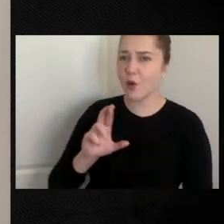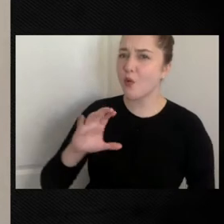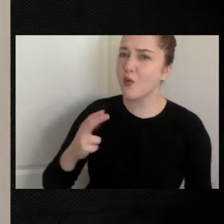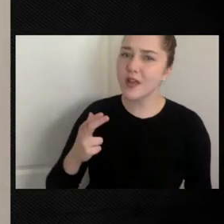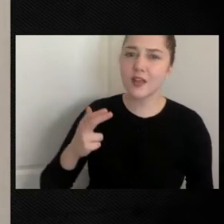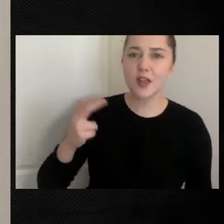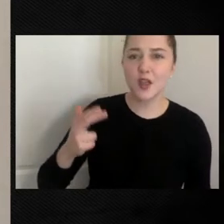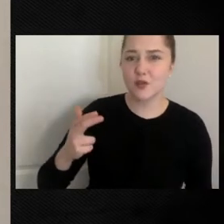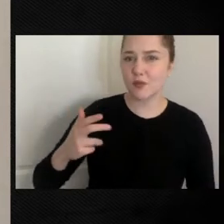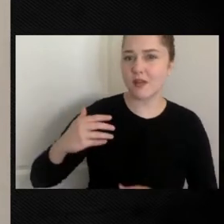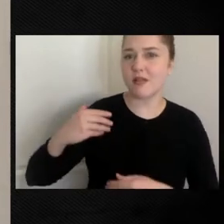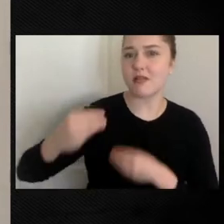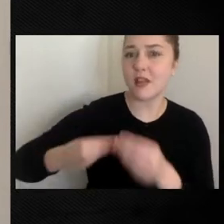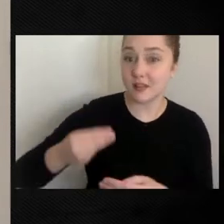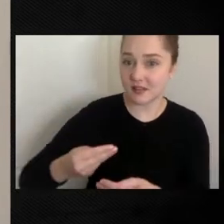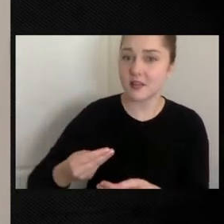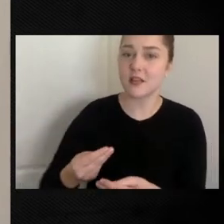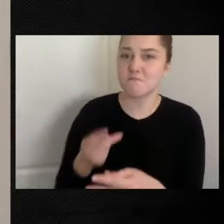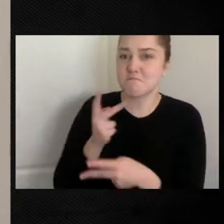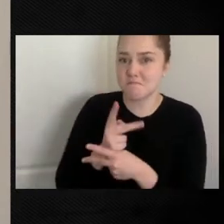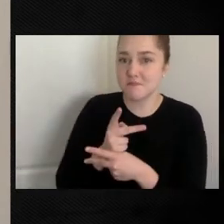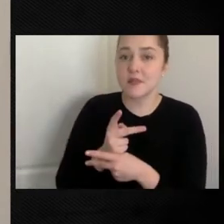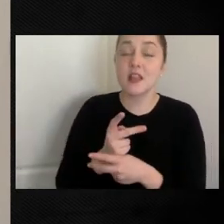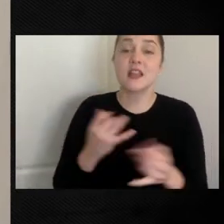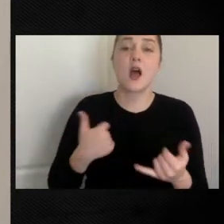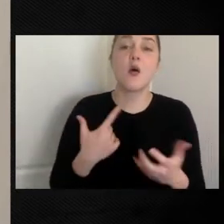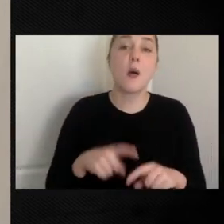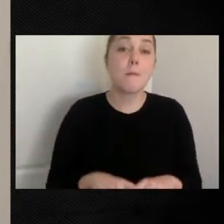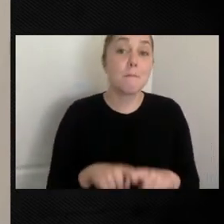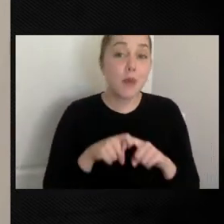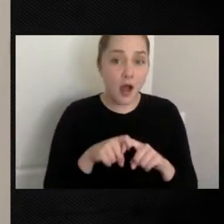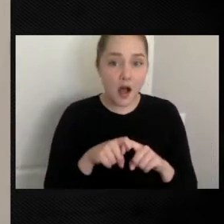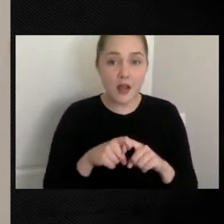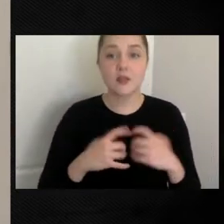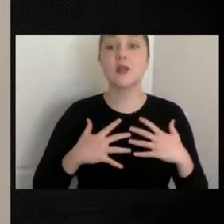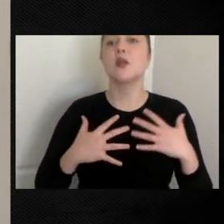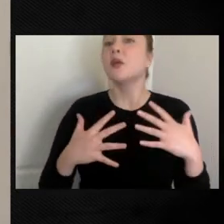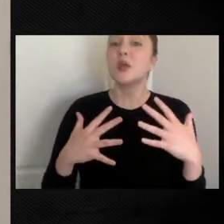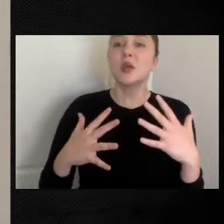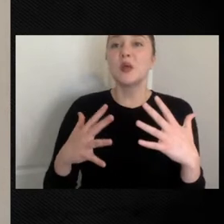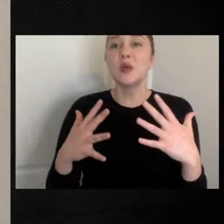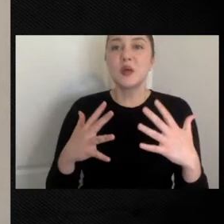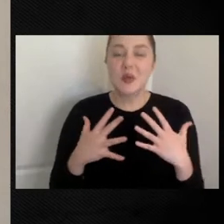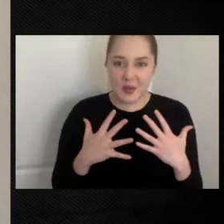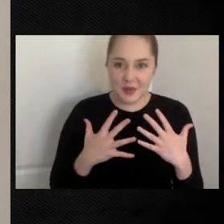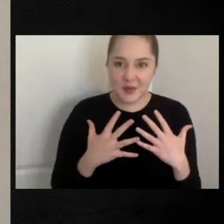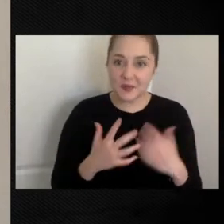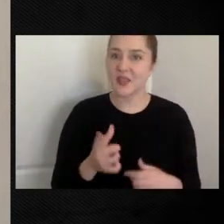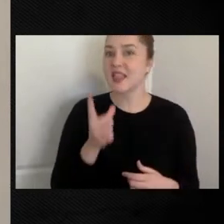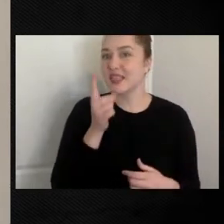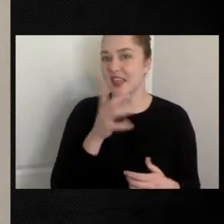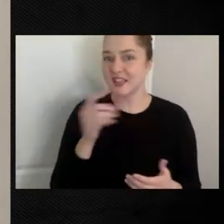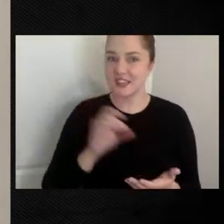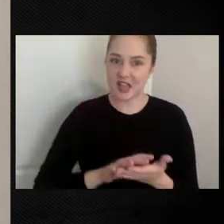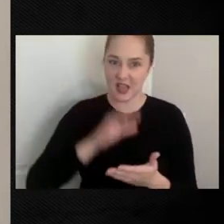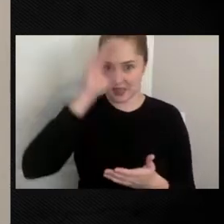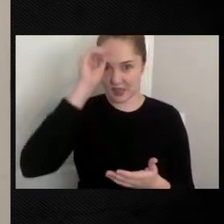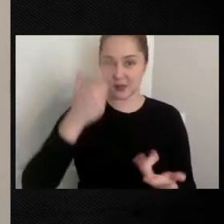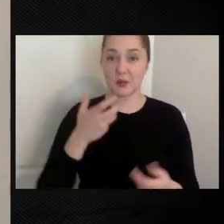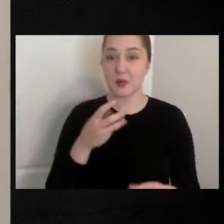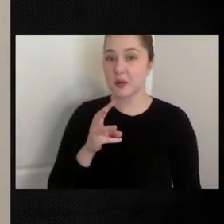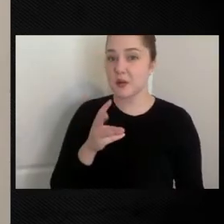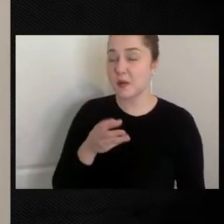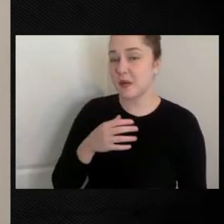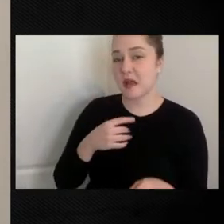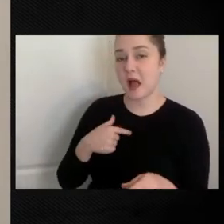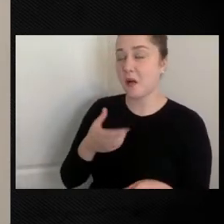So what I'm going to do right now is just pause, take a deep breath. This is Lunch and Learn. I'm going to take a little swig